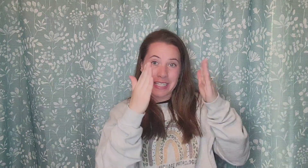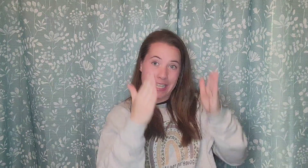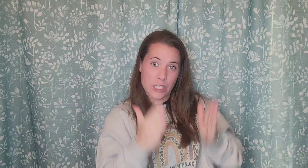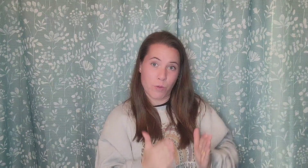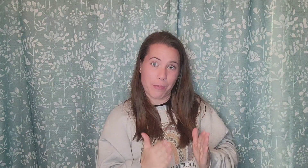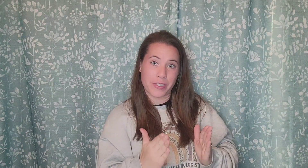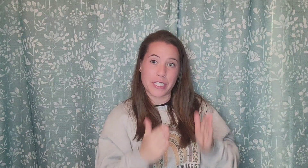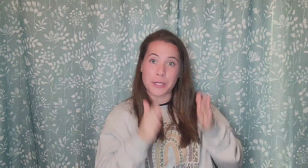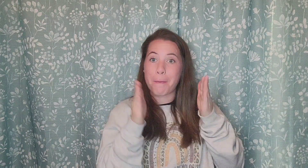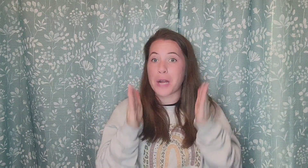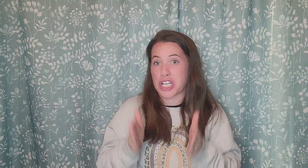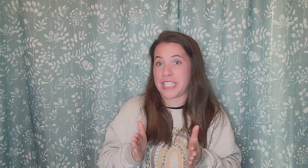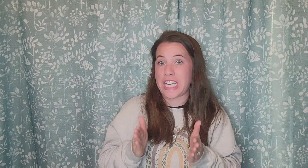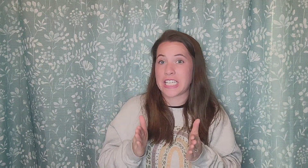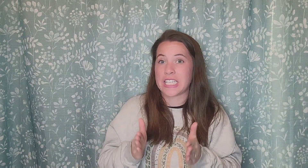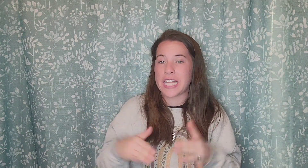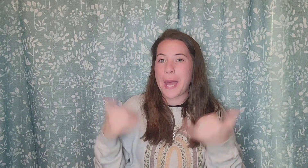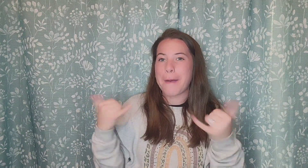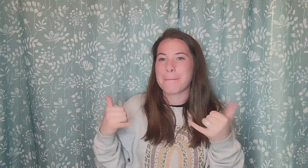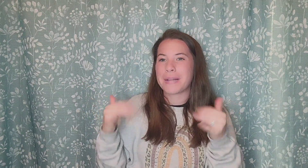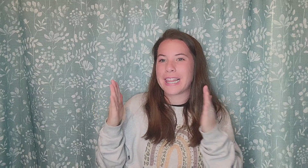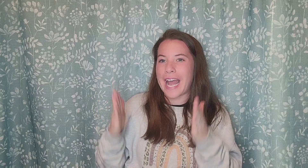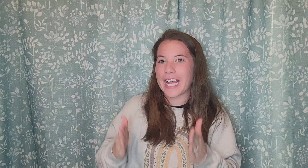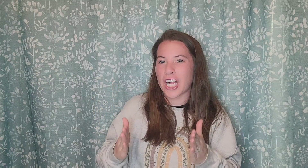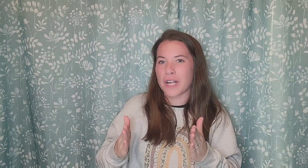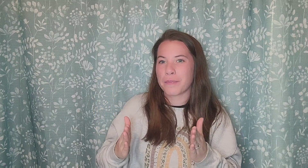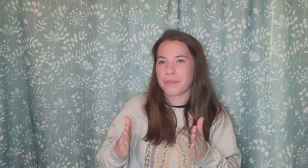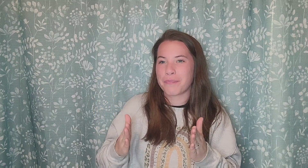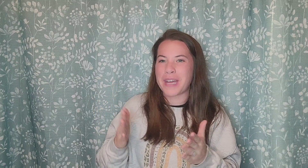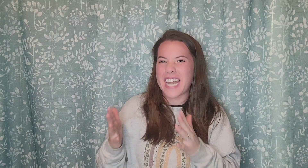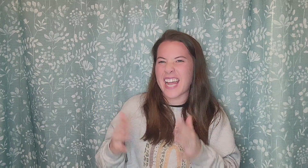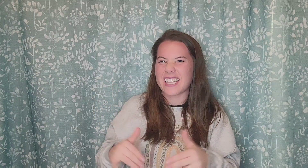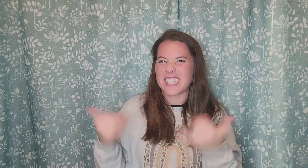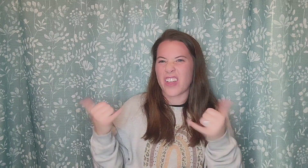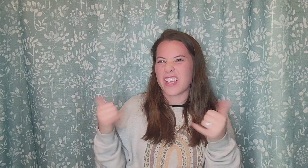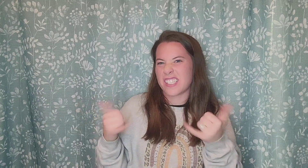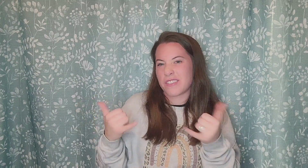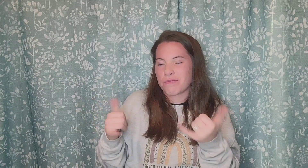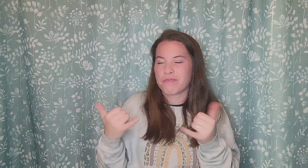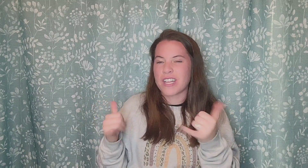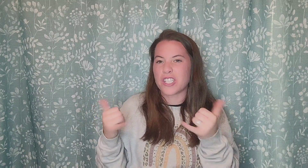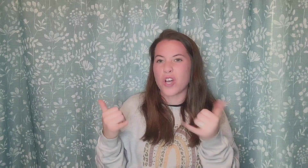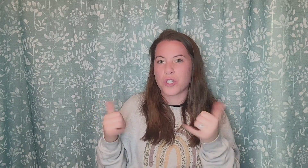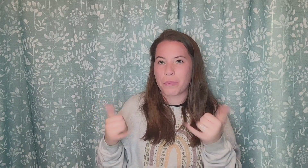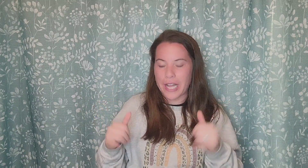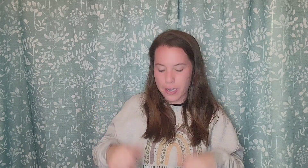this represents person player but in ASL this is also player